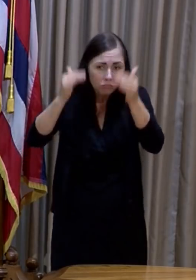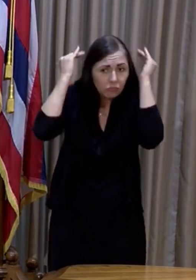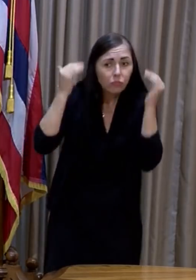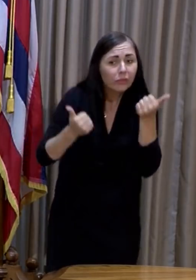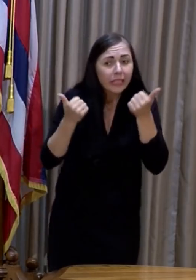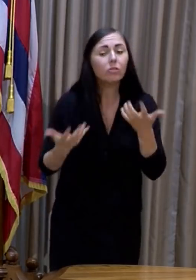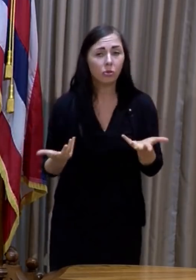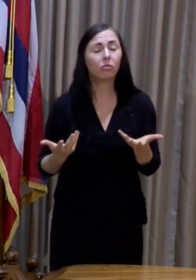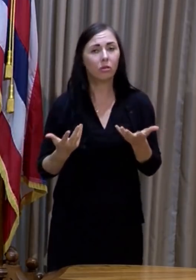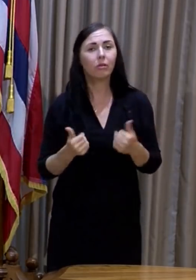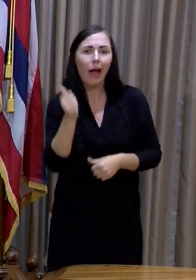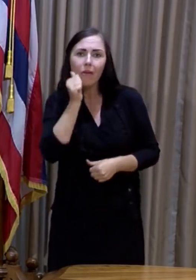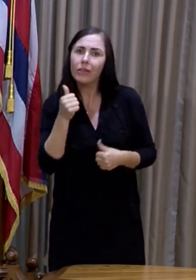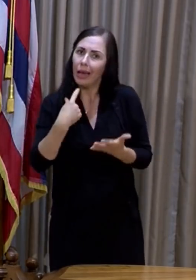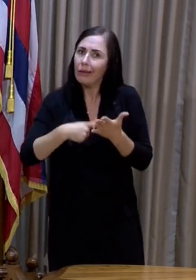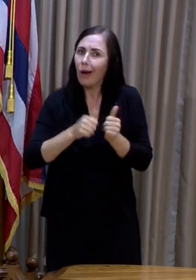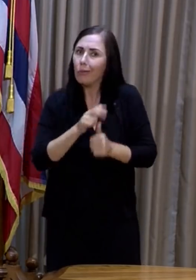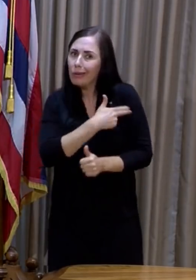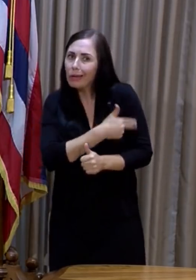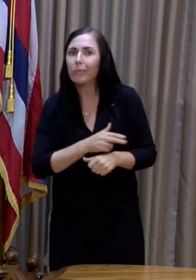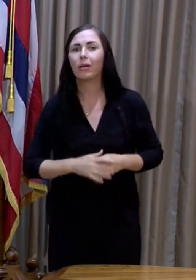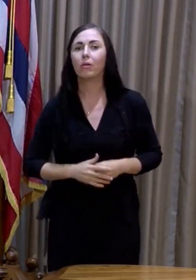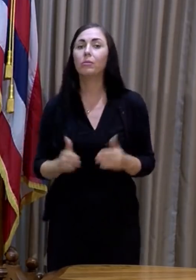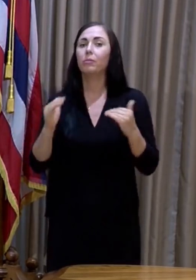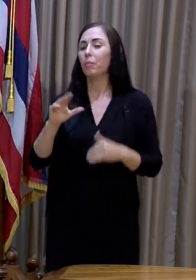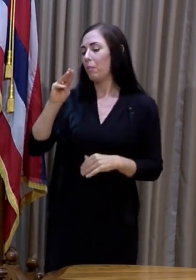All right. Melissa Tanji, Maui News.